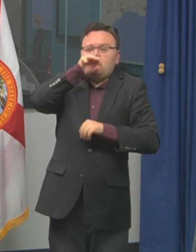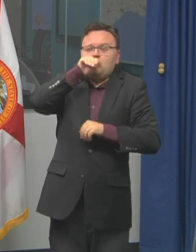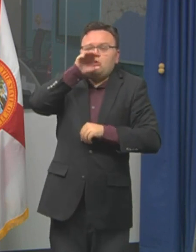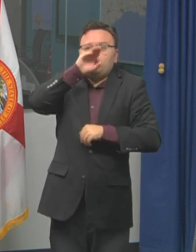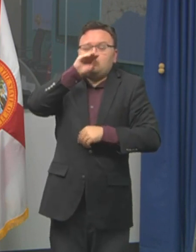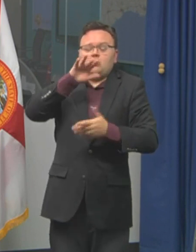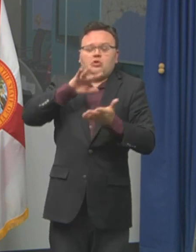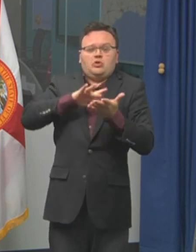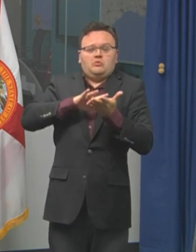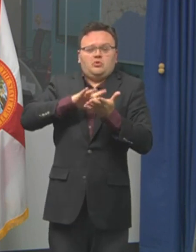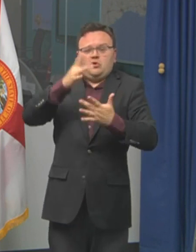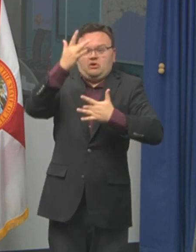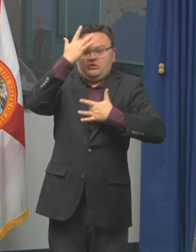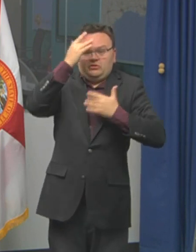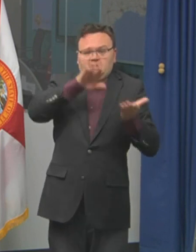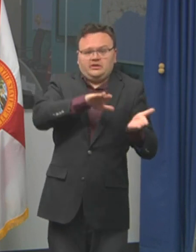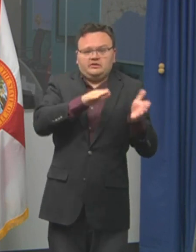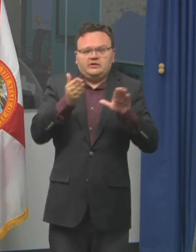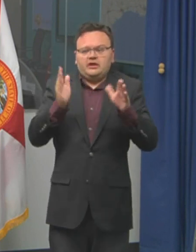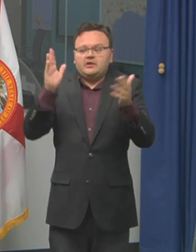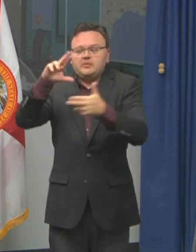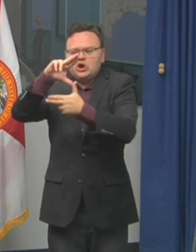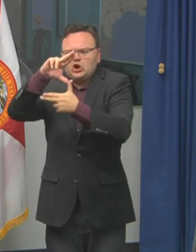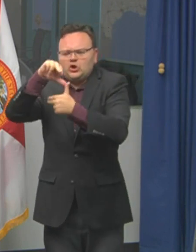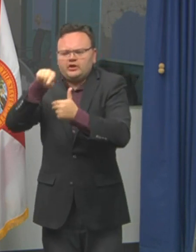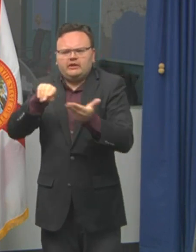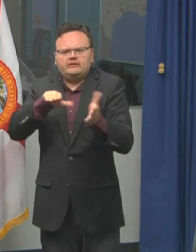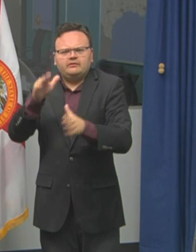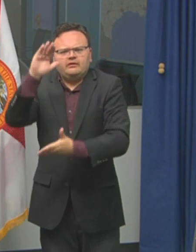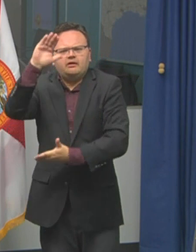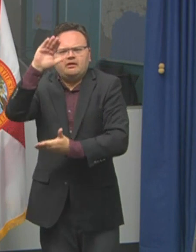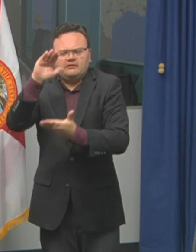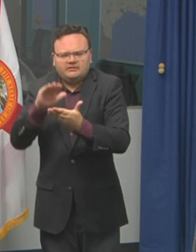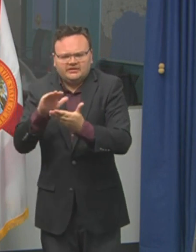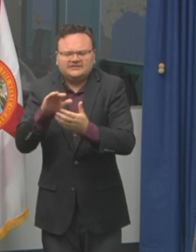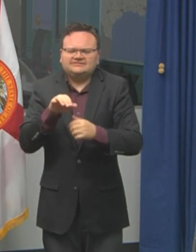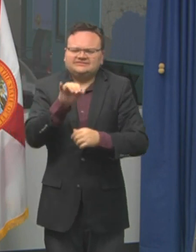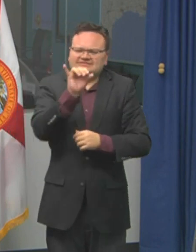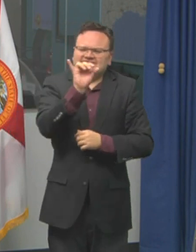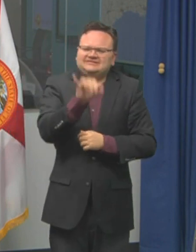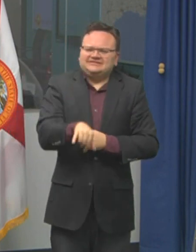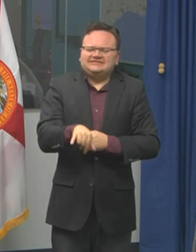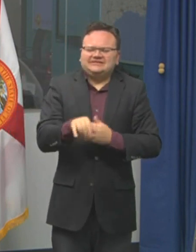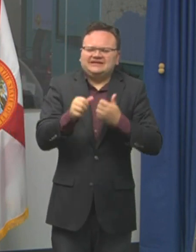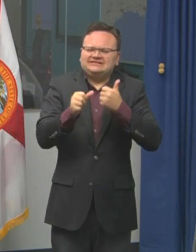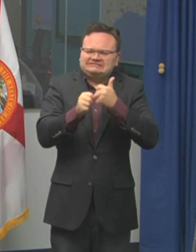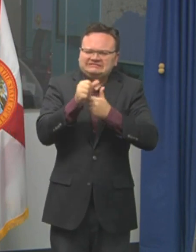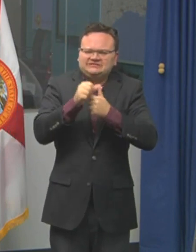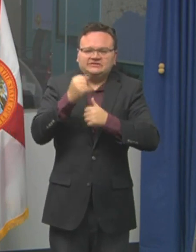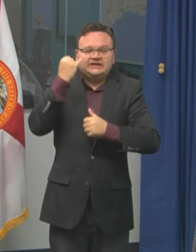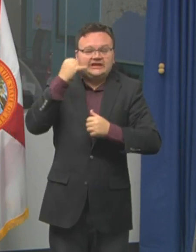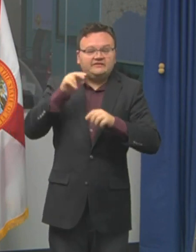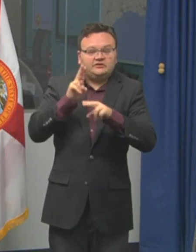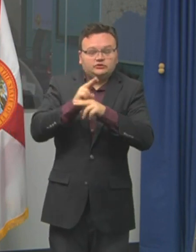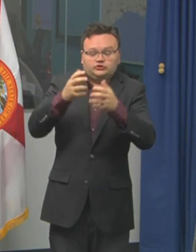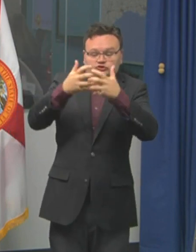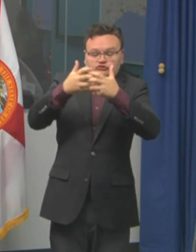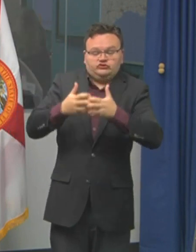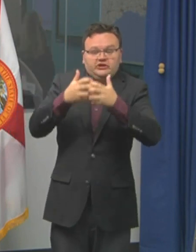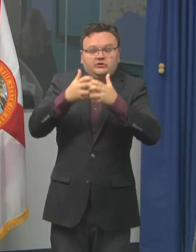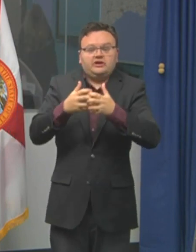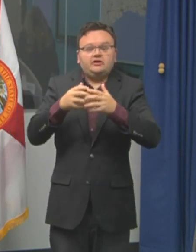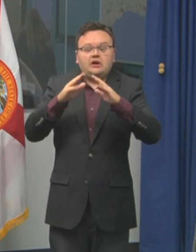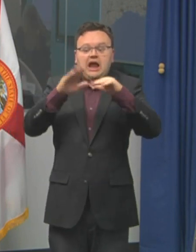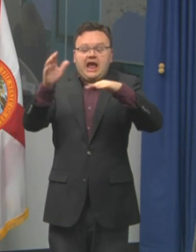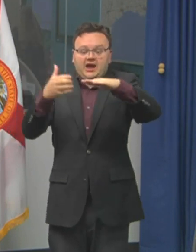direct impacts from the storm. And so please use that appropriately and just understand that if that is put inside a house,